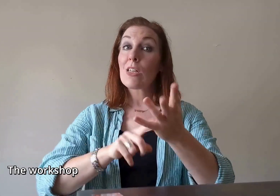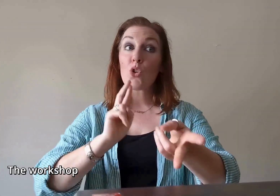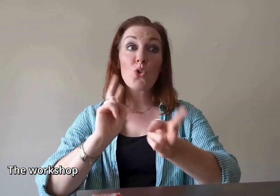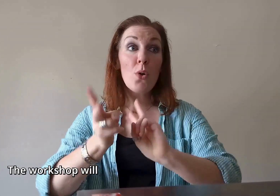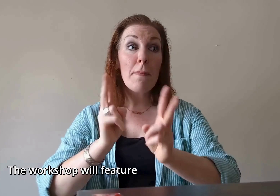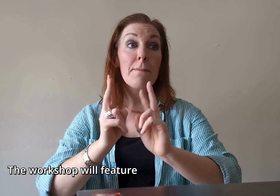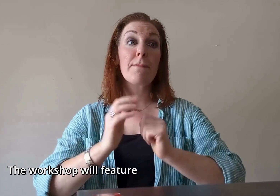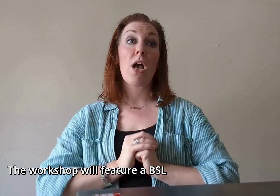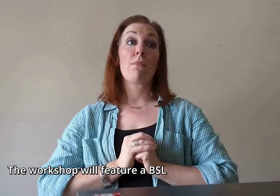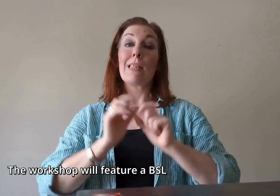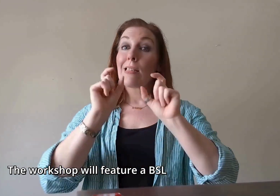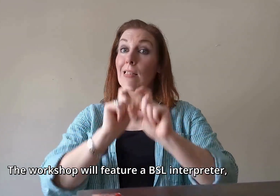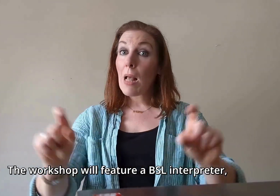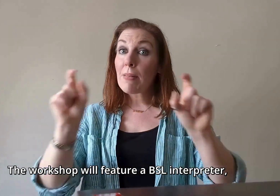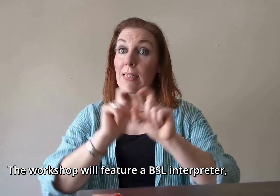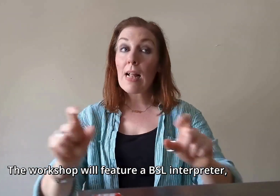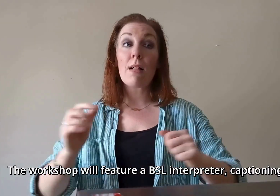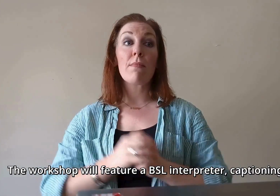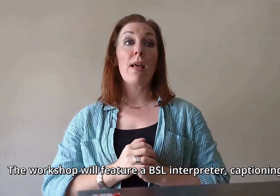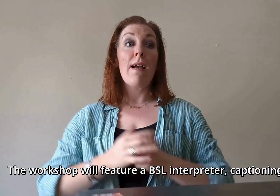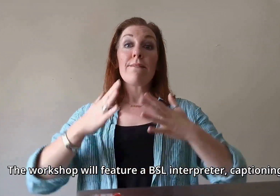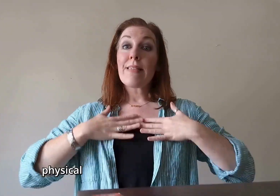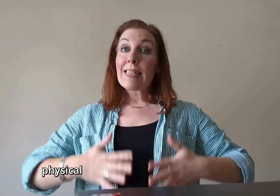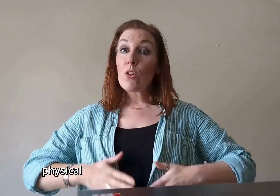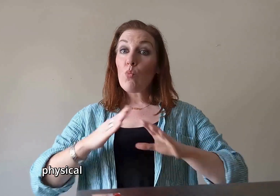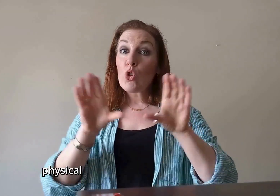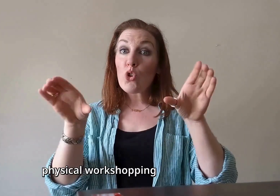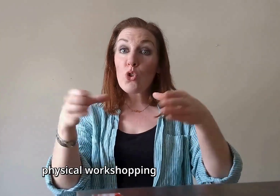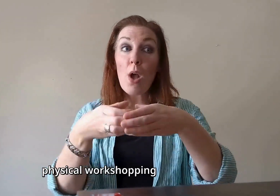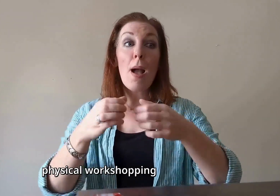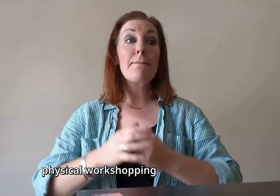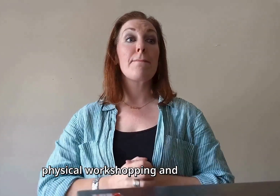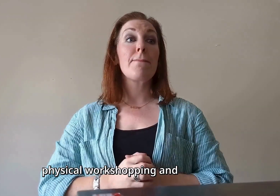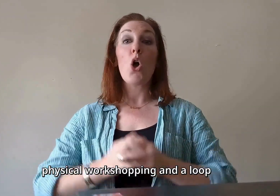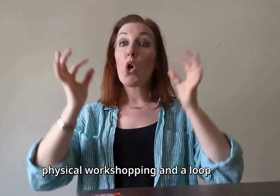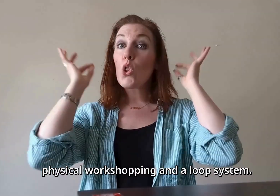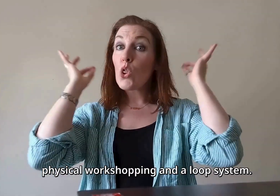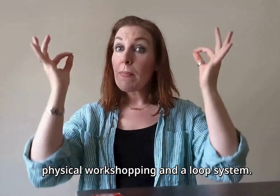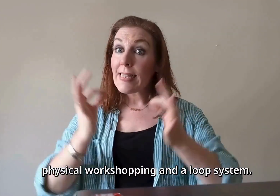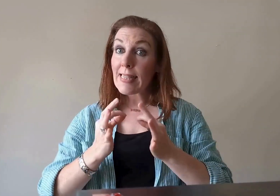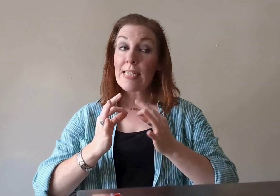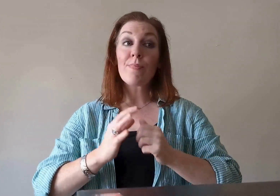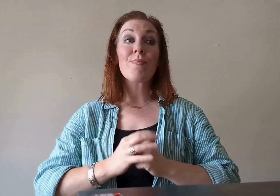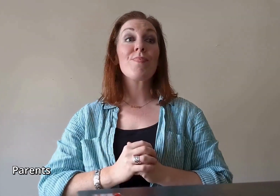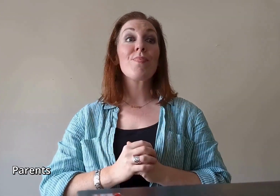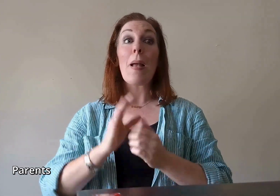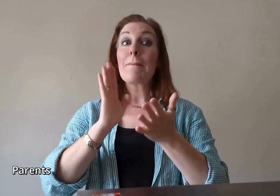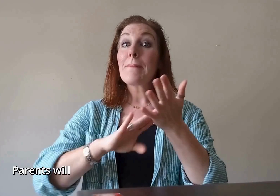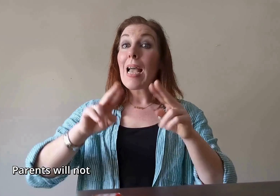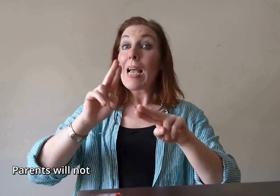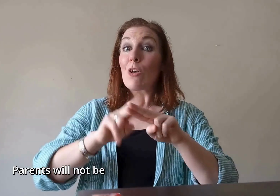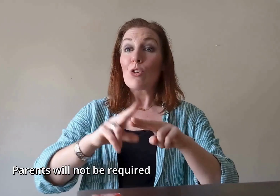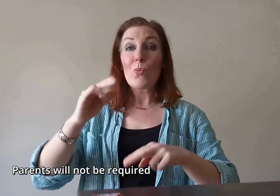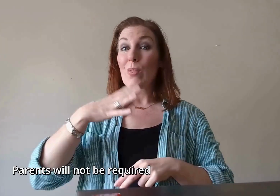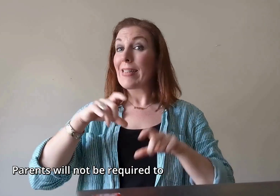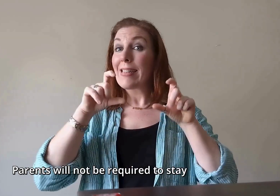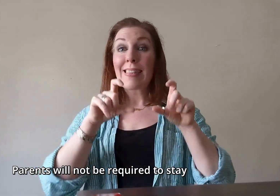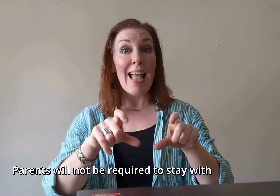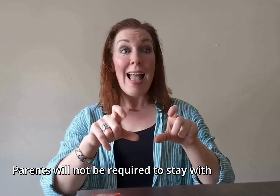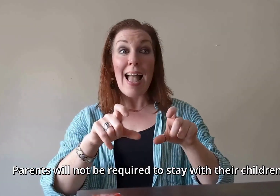workshop will feature a BSL interpreter, captioning, physical workshopping and a loop system. Parents will not be required to stay with their